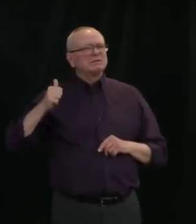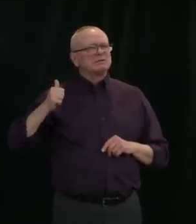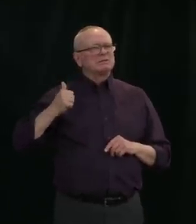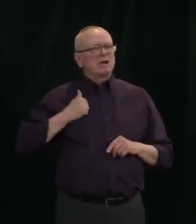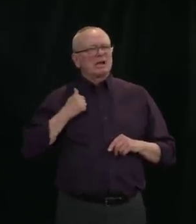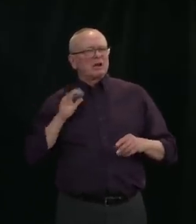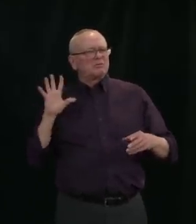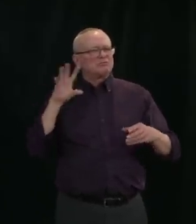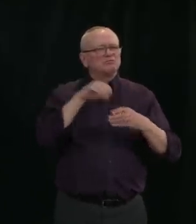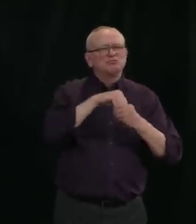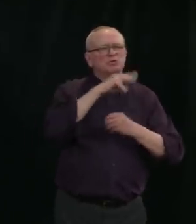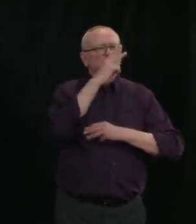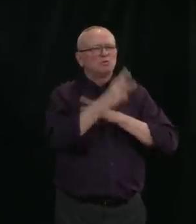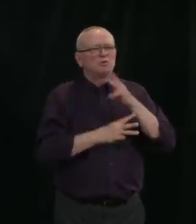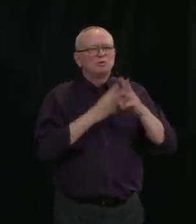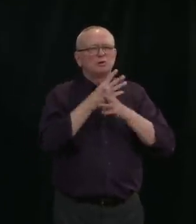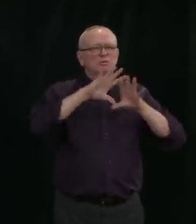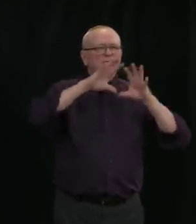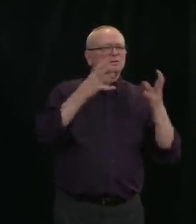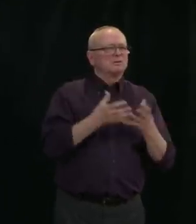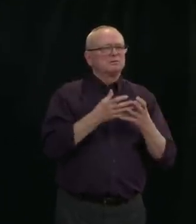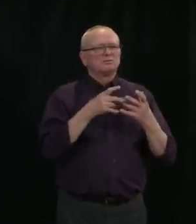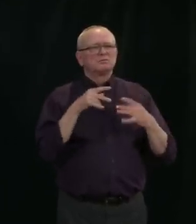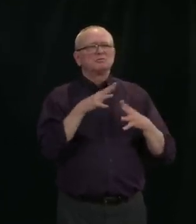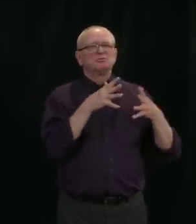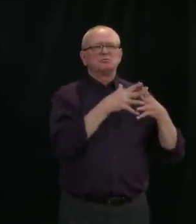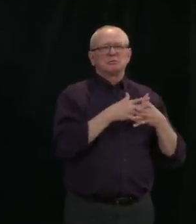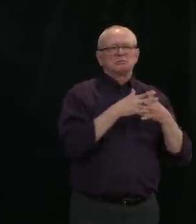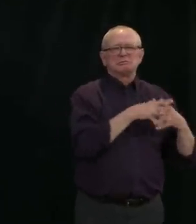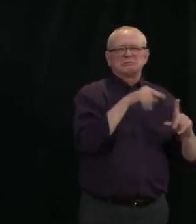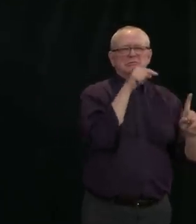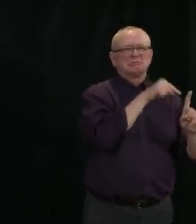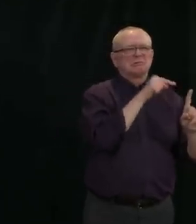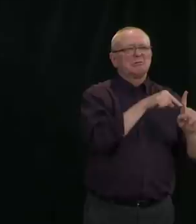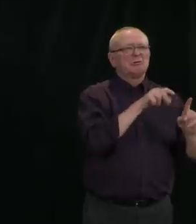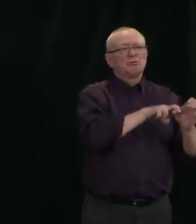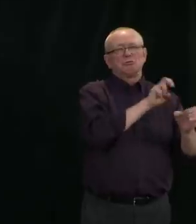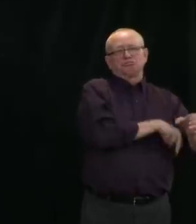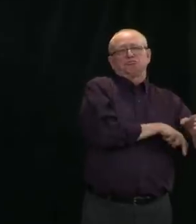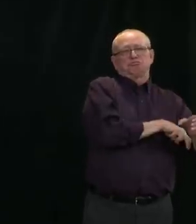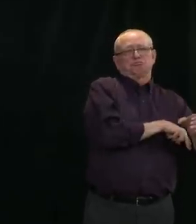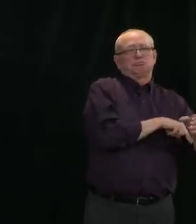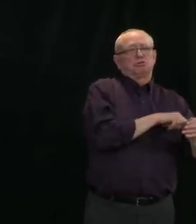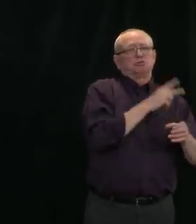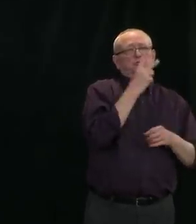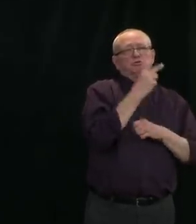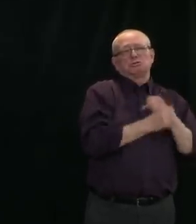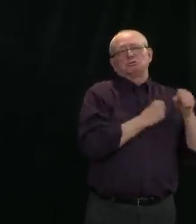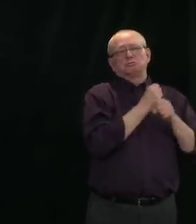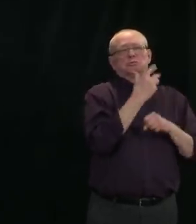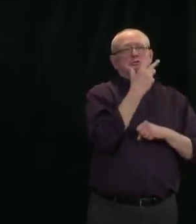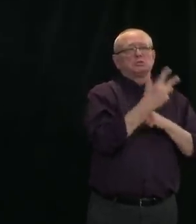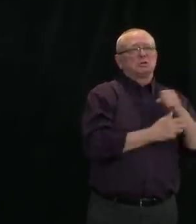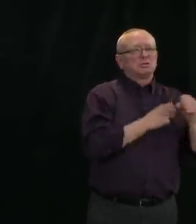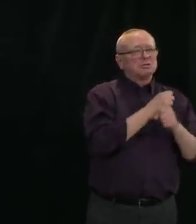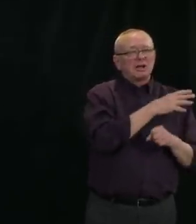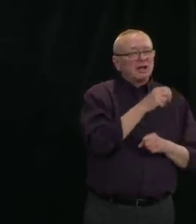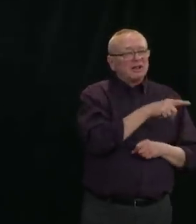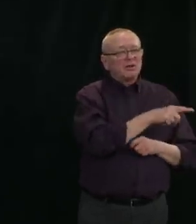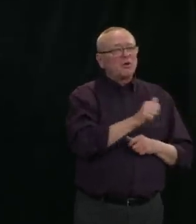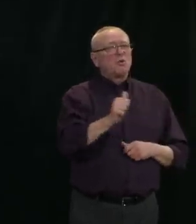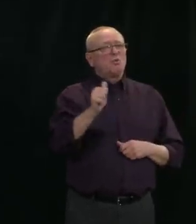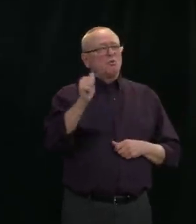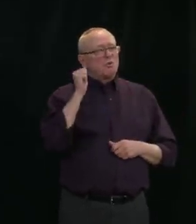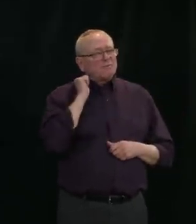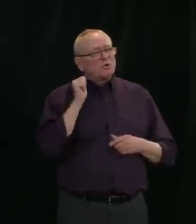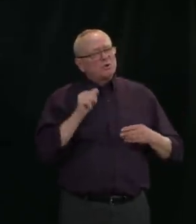and actually initially refused to even provide supplies to Canada and the United Kingdom that was leading the fight at the time.